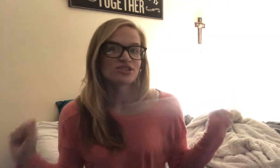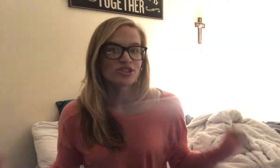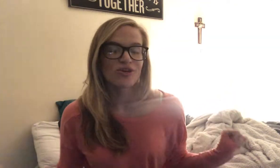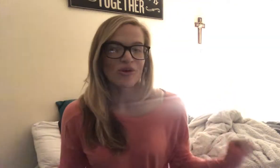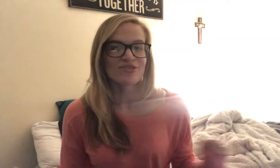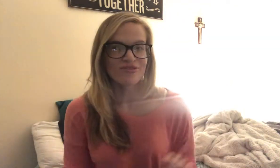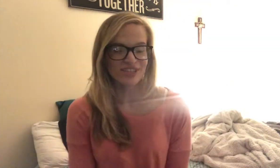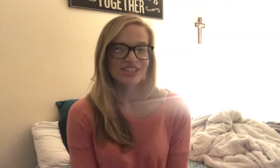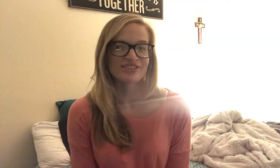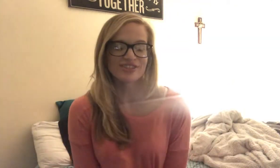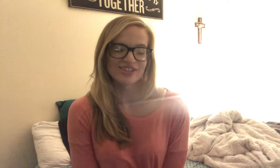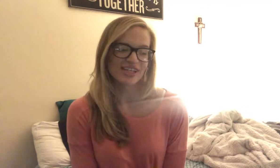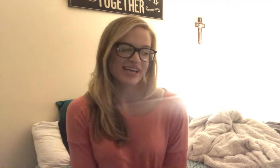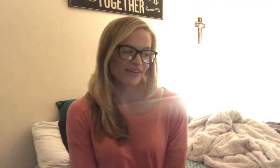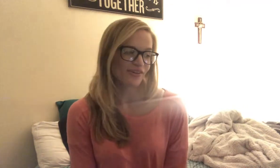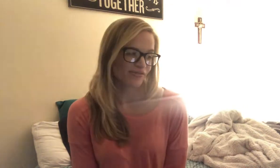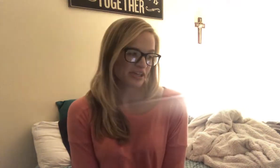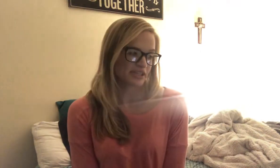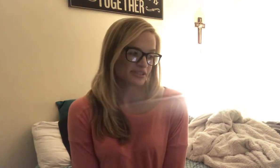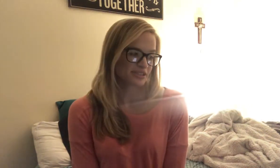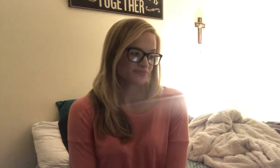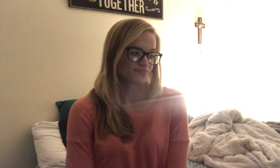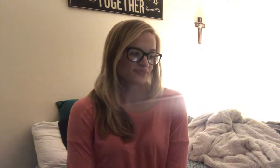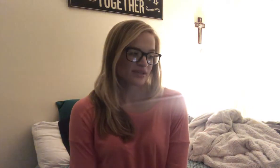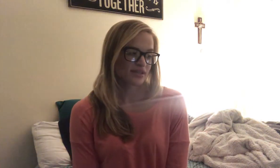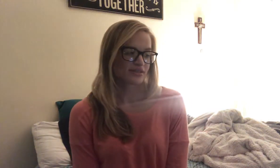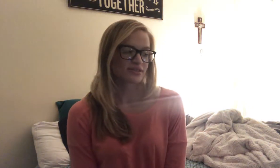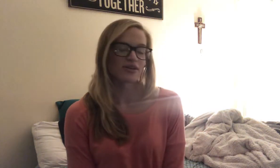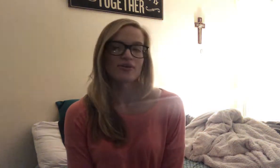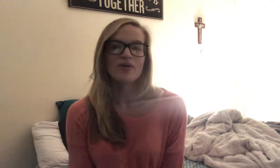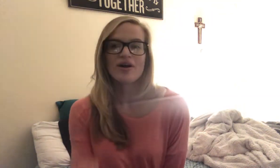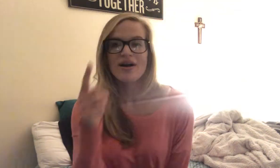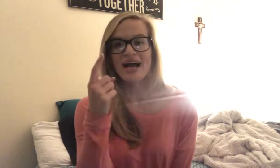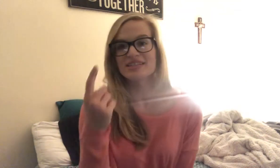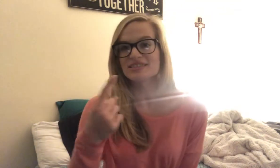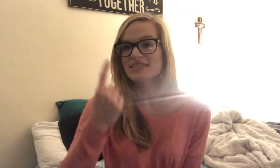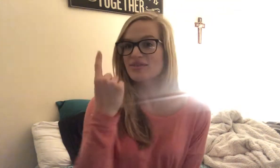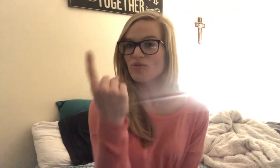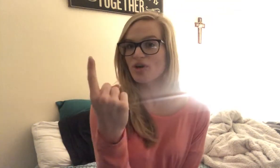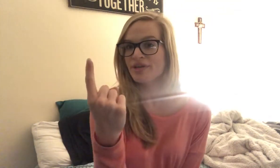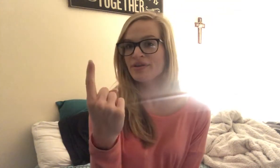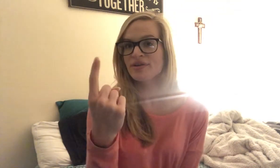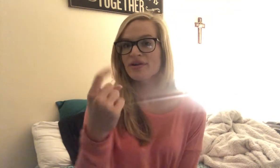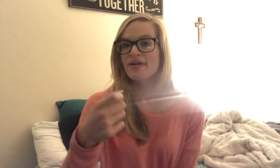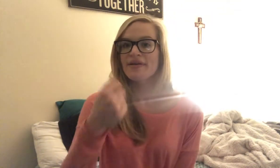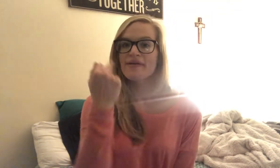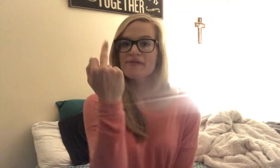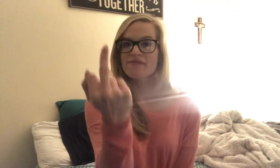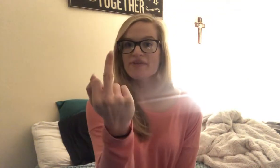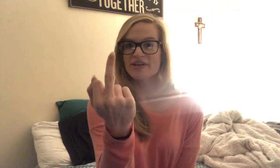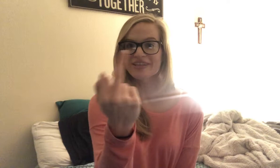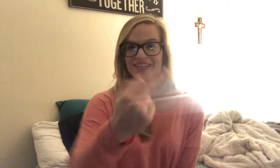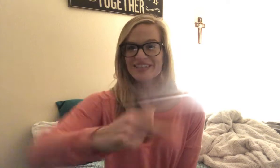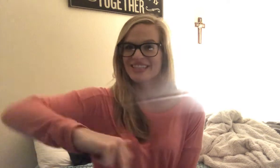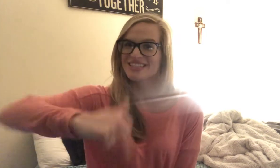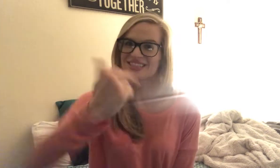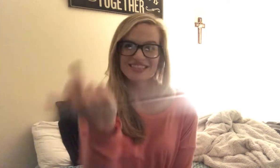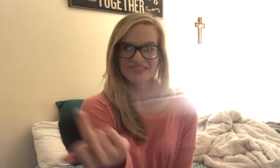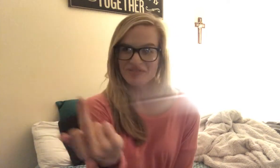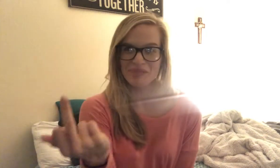took one fucking look at your face. So, I just did one fucking, so just flip